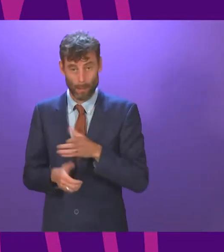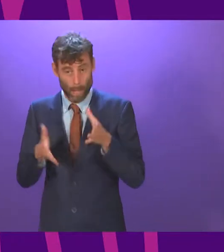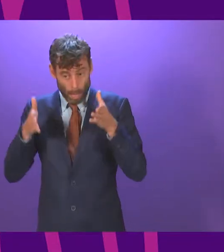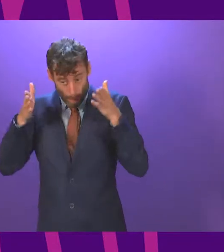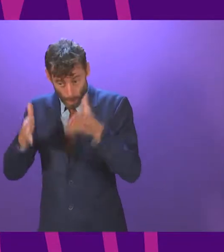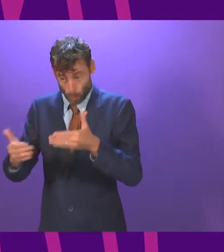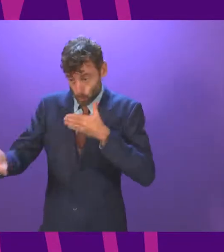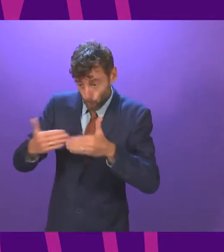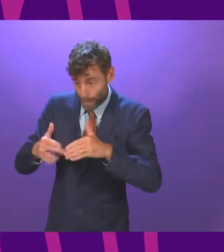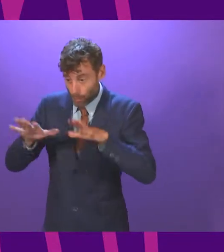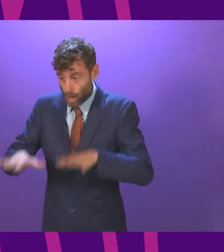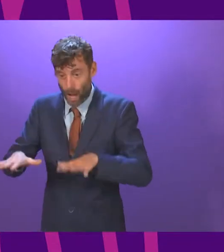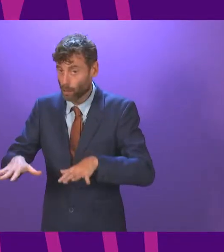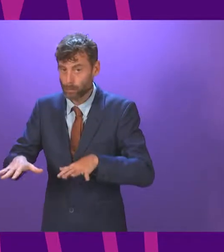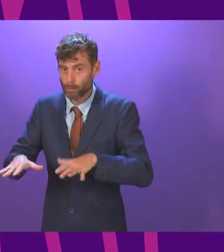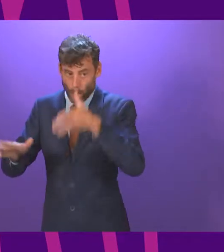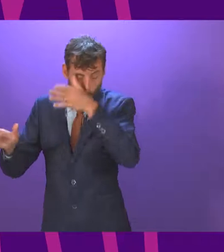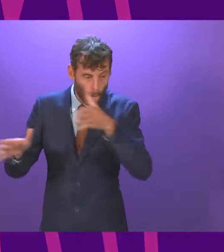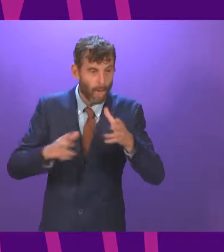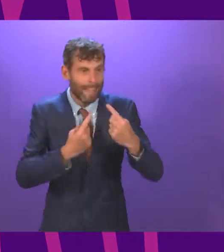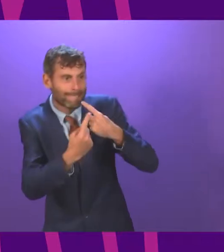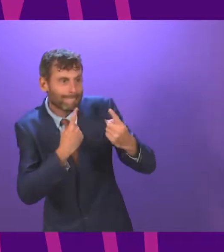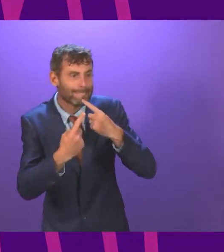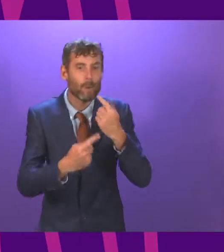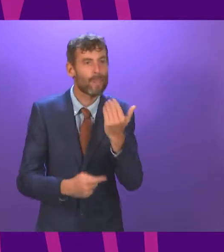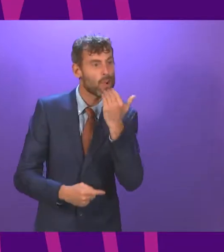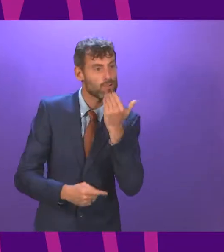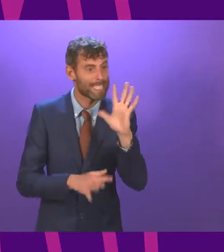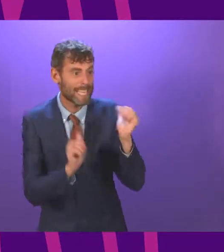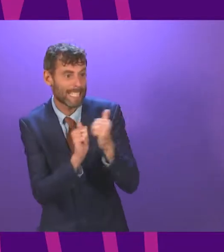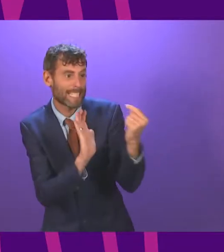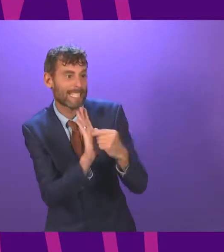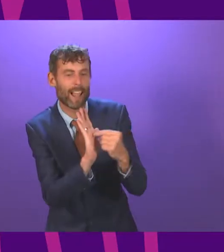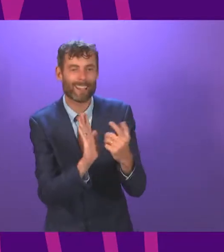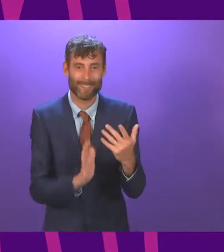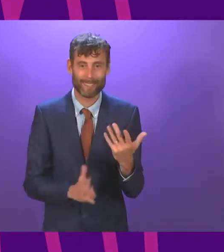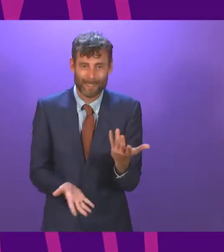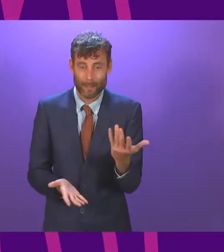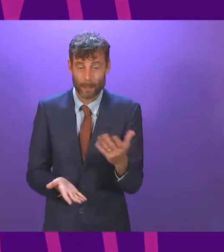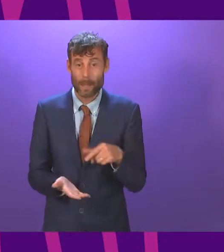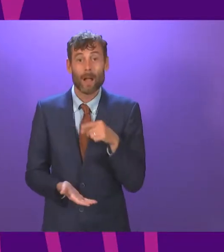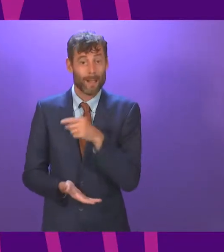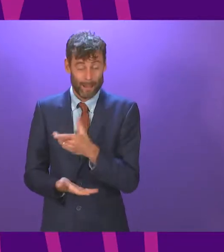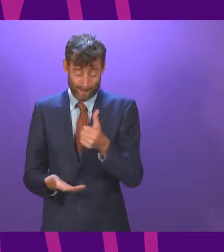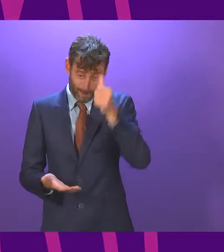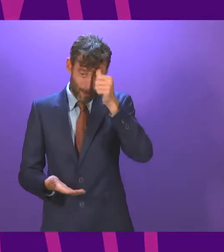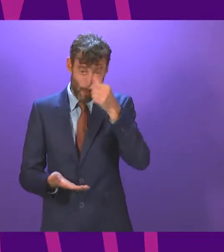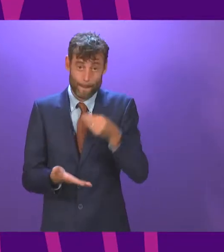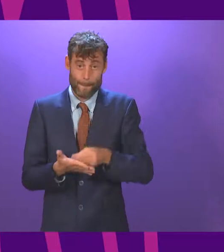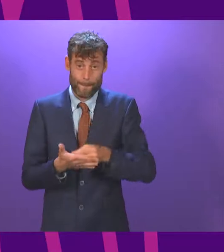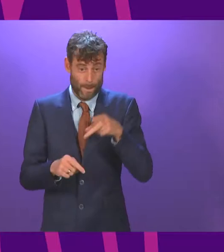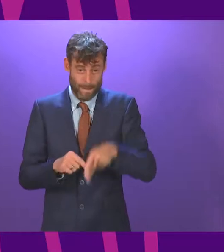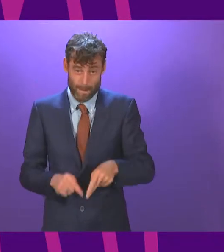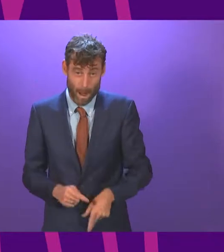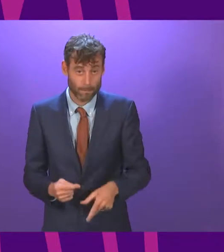Greens? Formalising what local councils have known over the past five years, that budgets will continue to be cut and services,